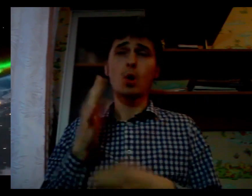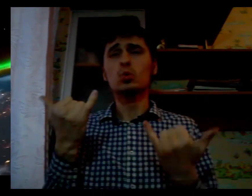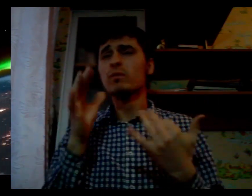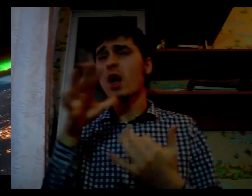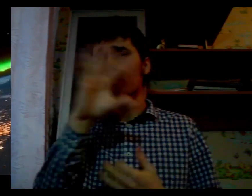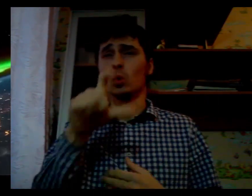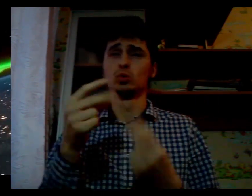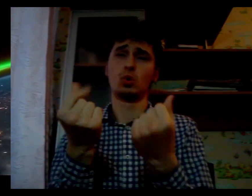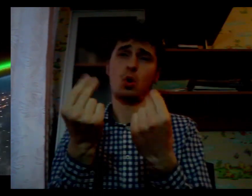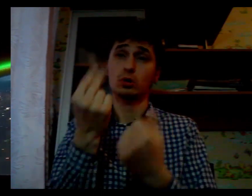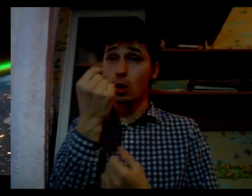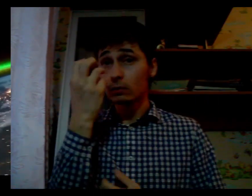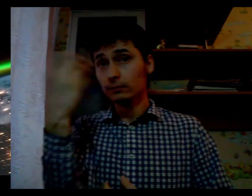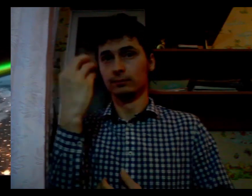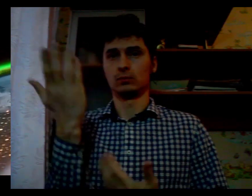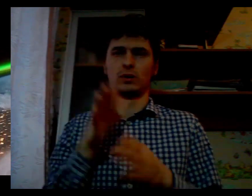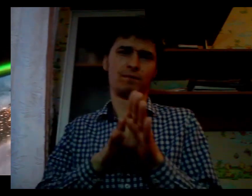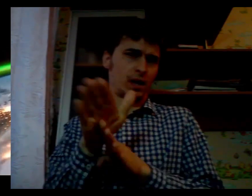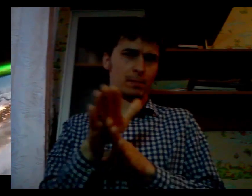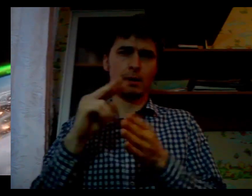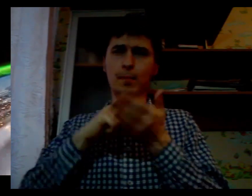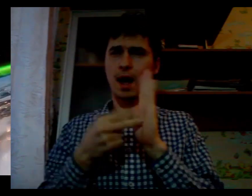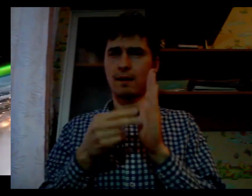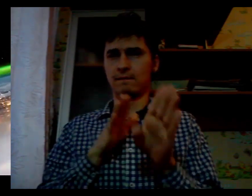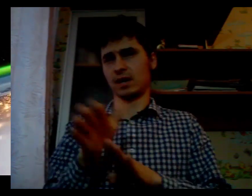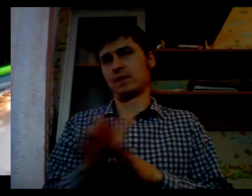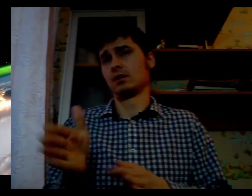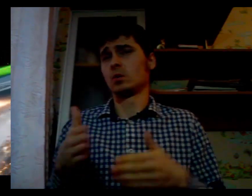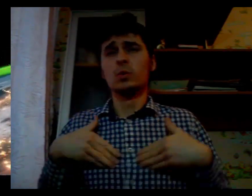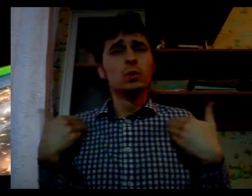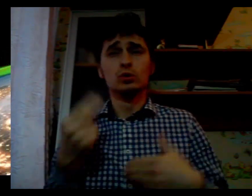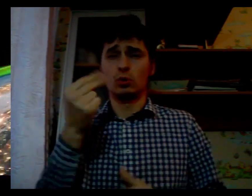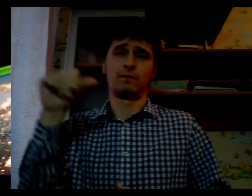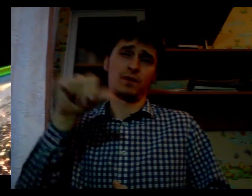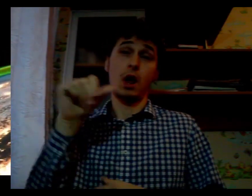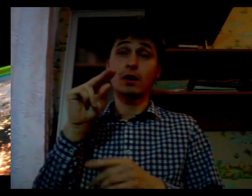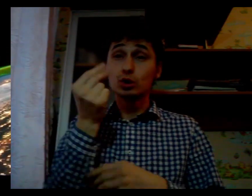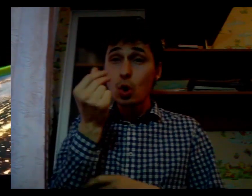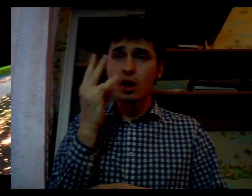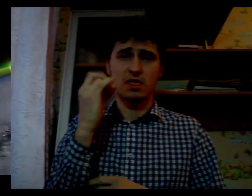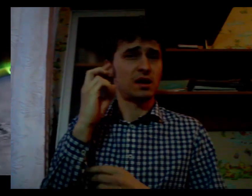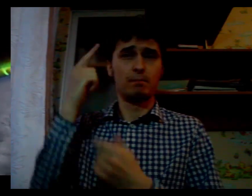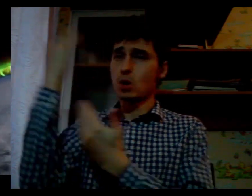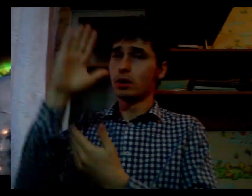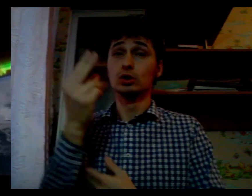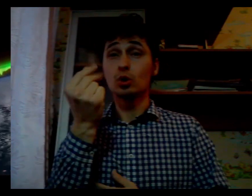Realizing this goal will require an intrepidorial spirit, a new generation of scientists.